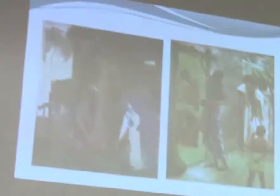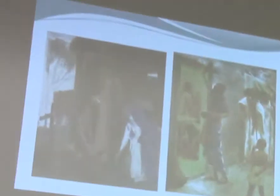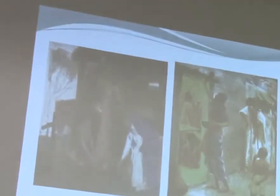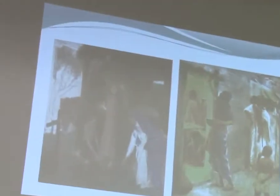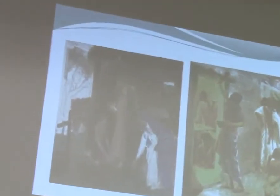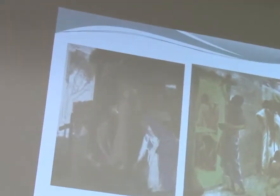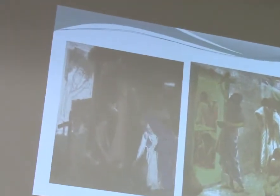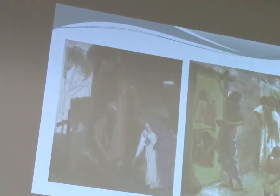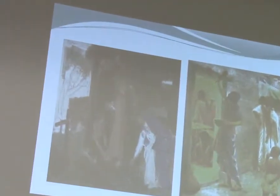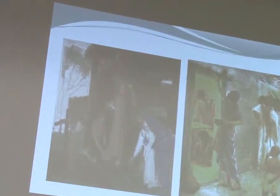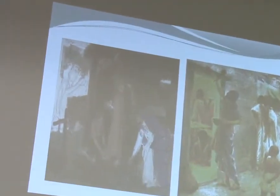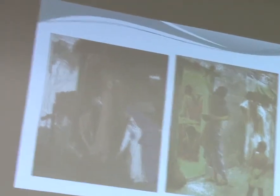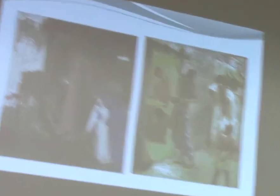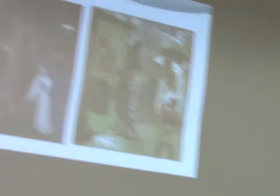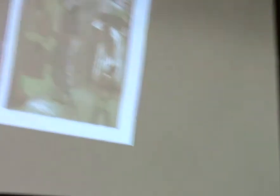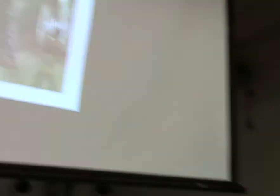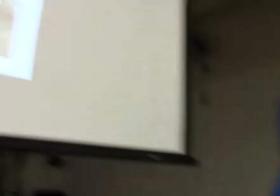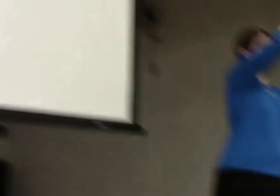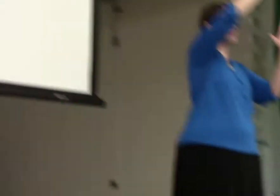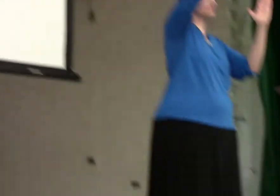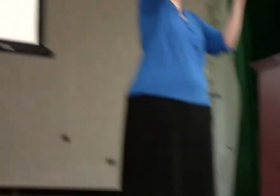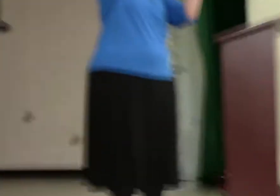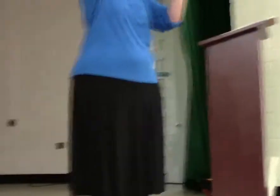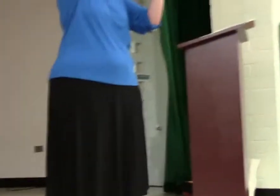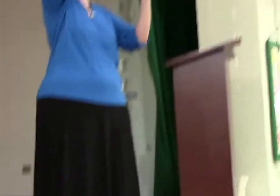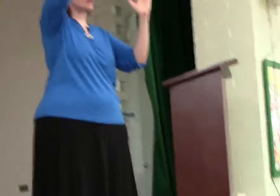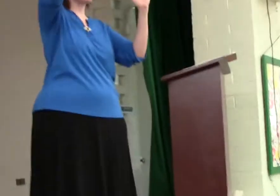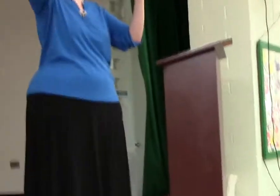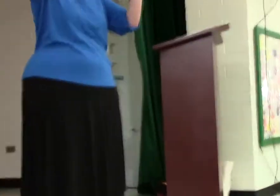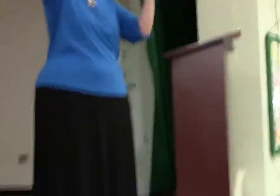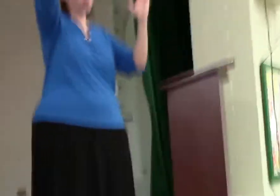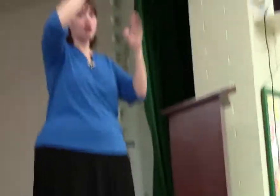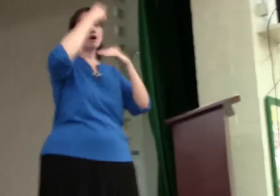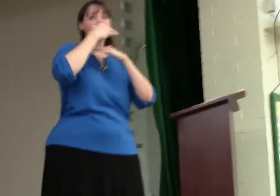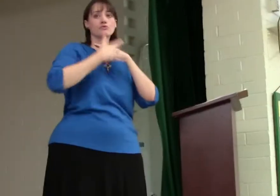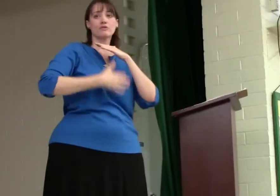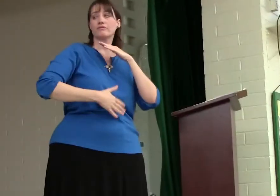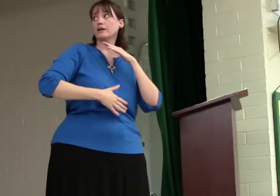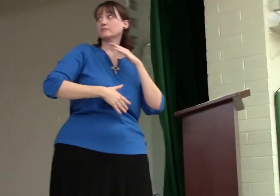and painting, or putting the blood on the door frames.